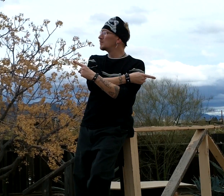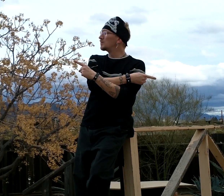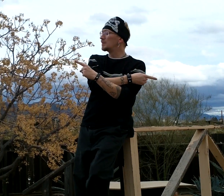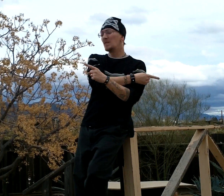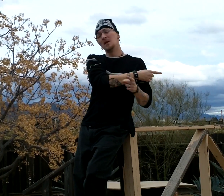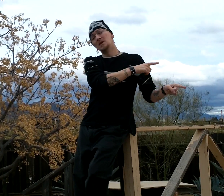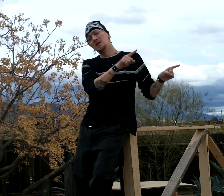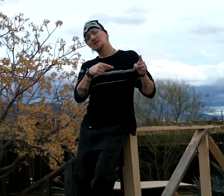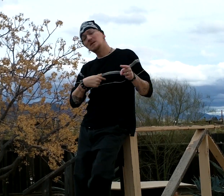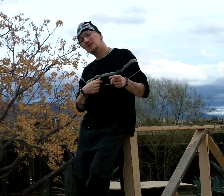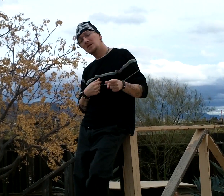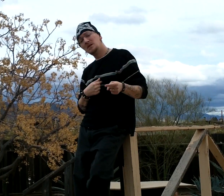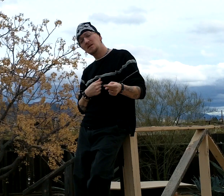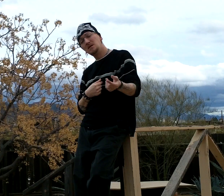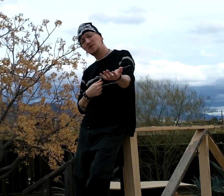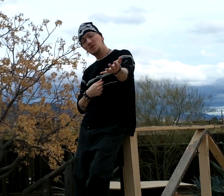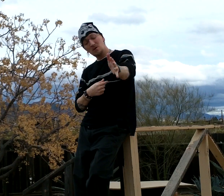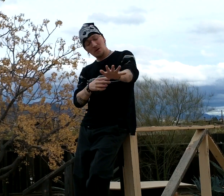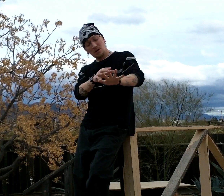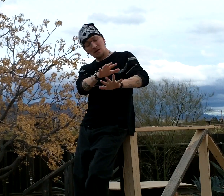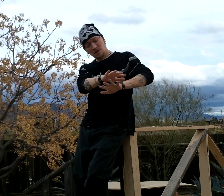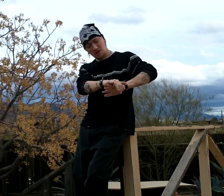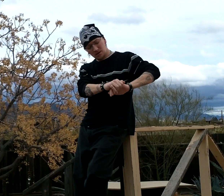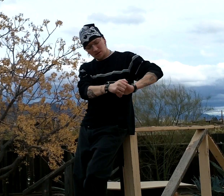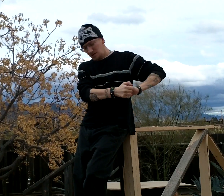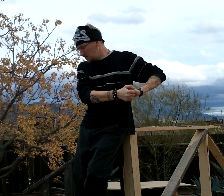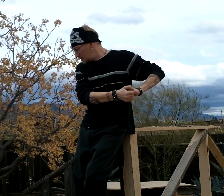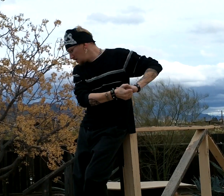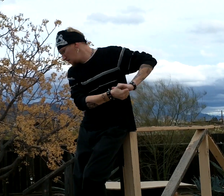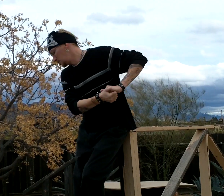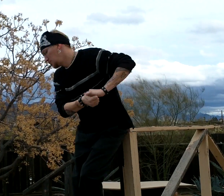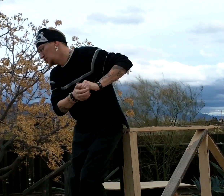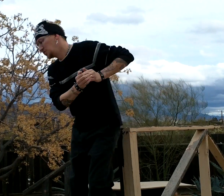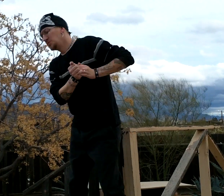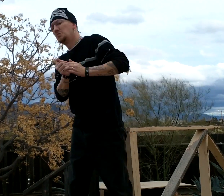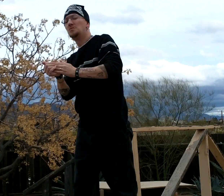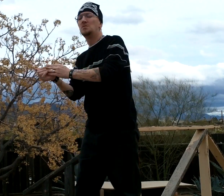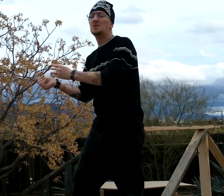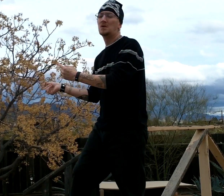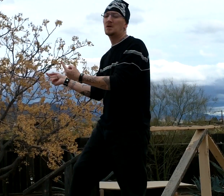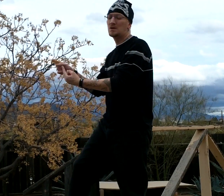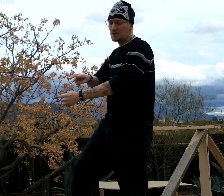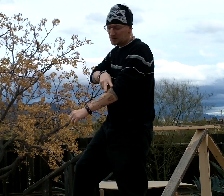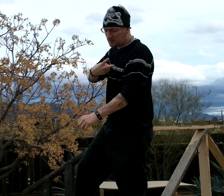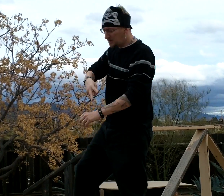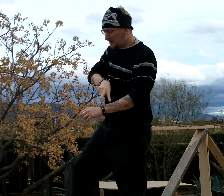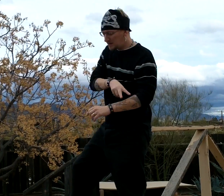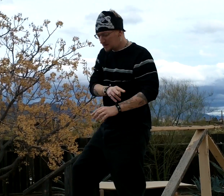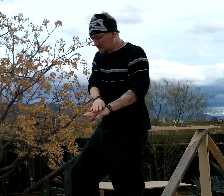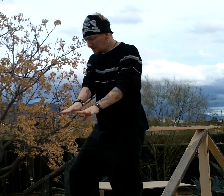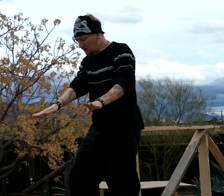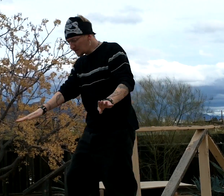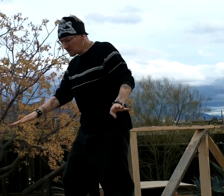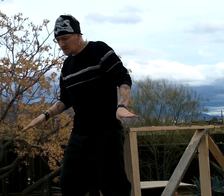As I take your hand and lead you to the dance floor